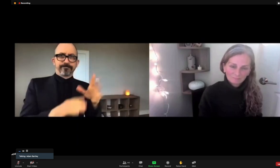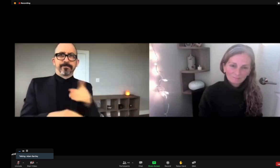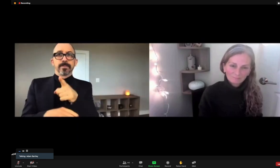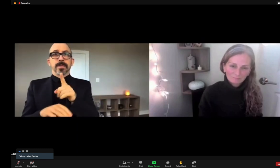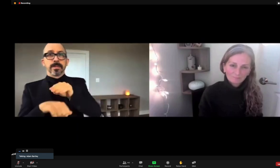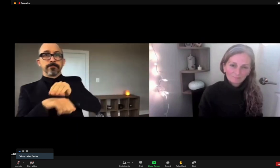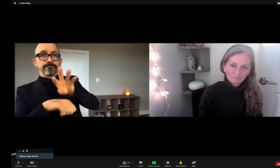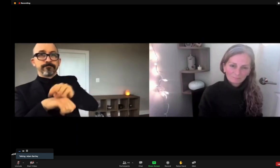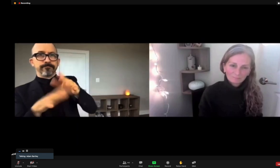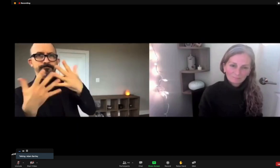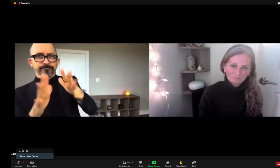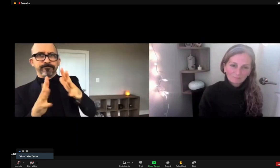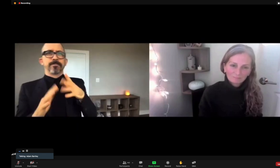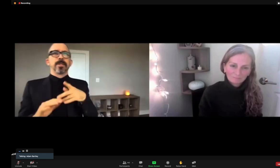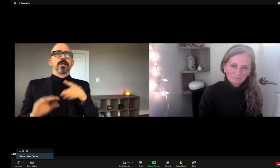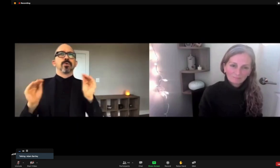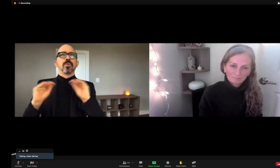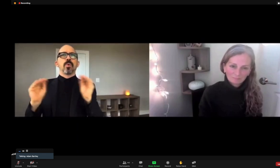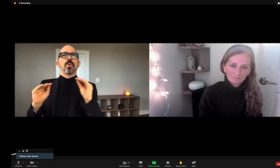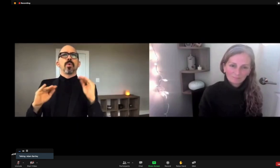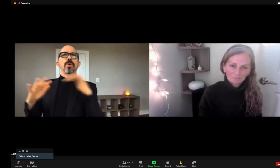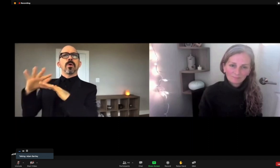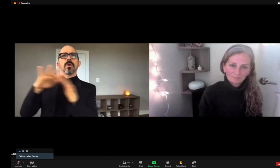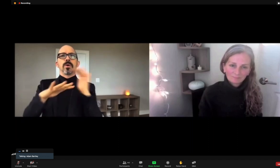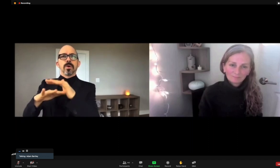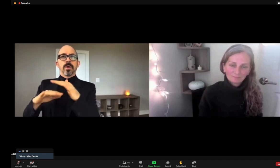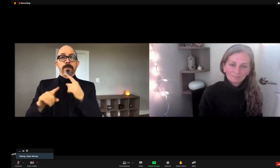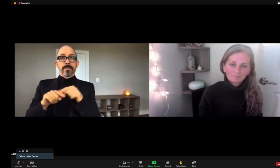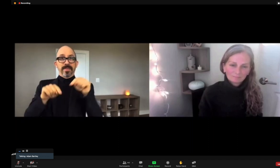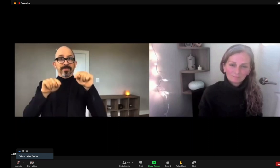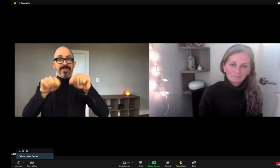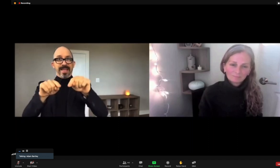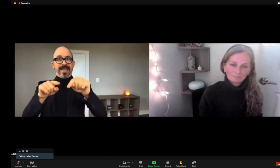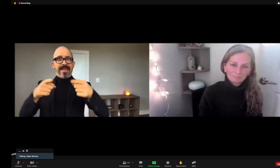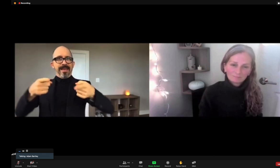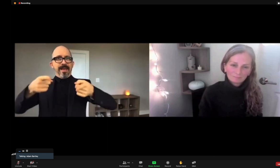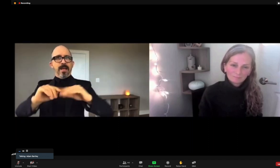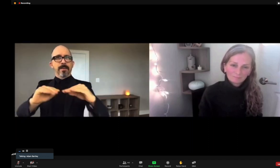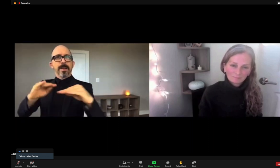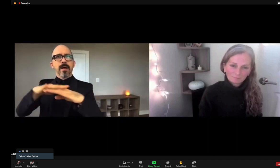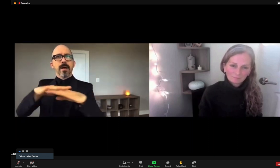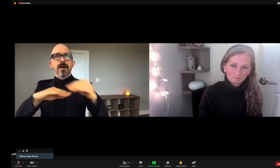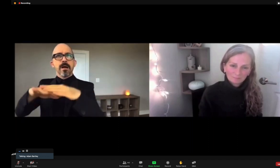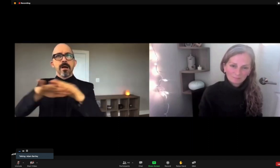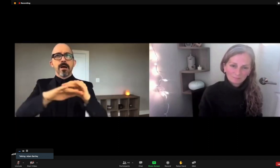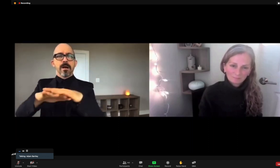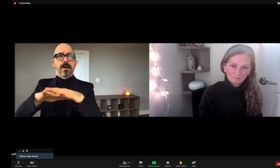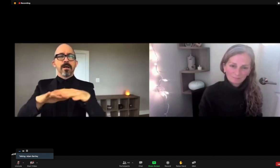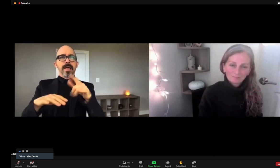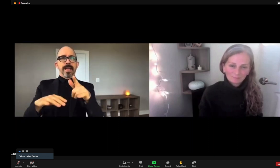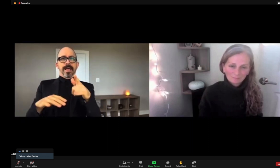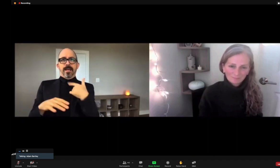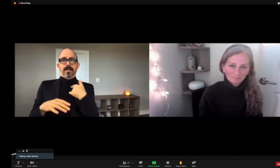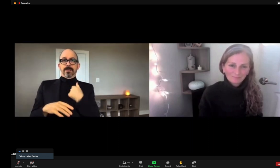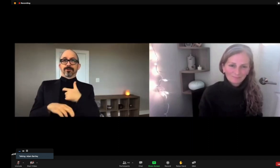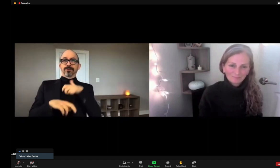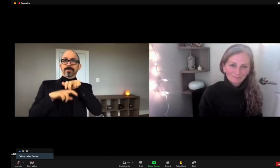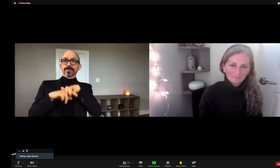discipline and nothing else. And the consultant does the consulting, the videographer does the videography. But in this, it was such an interplay of